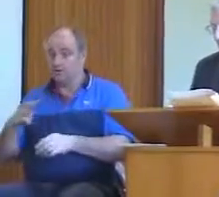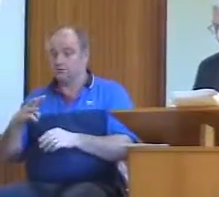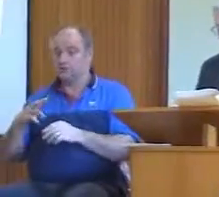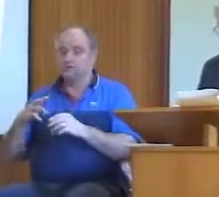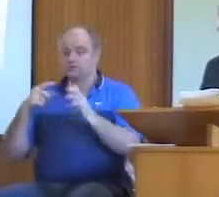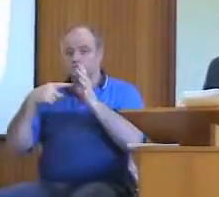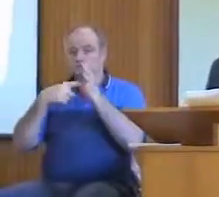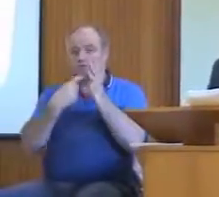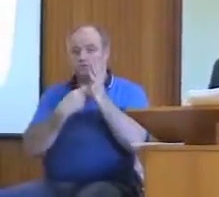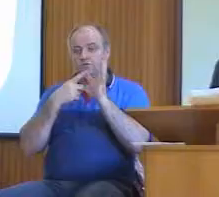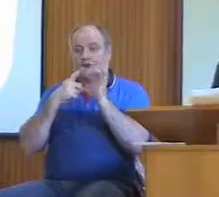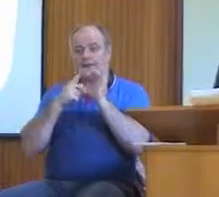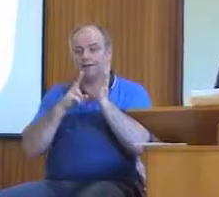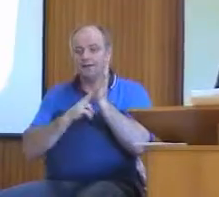Of Paul, the great apostle.